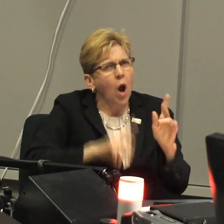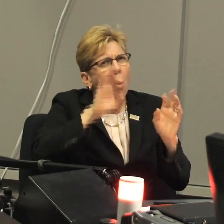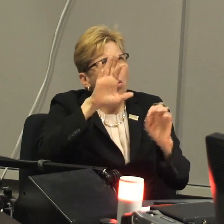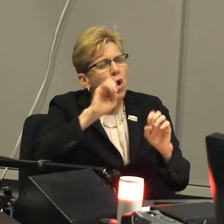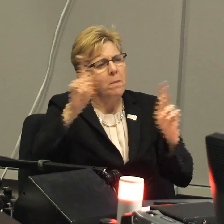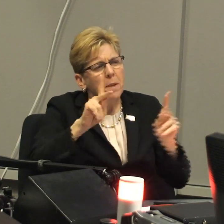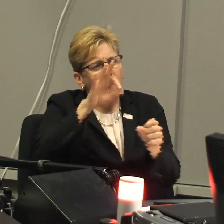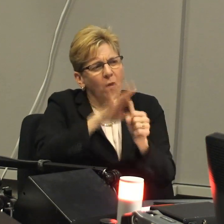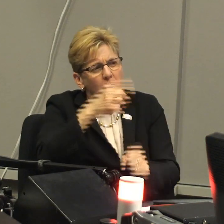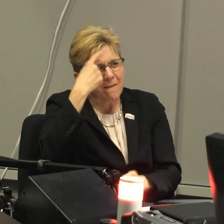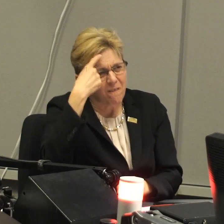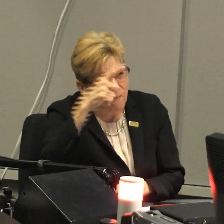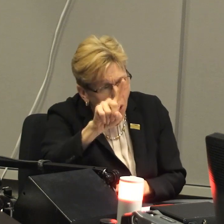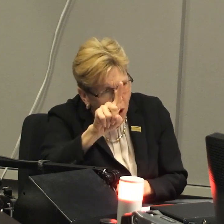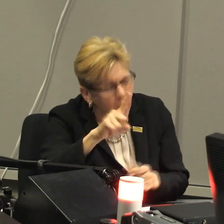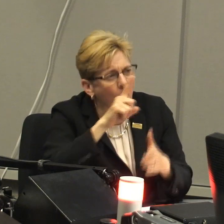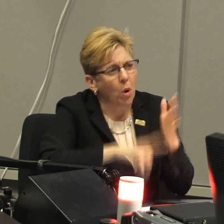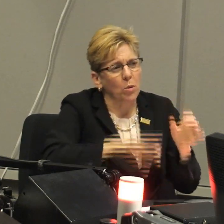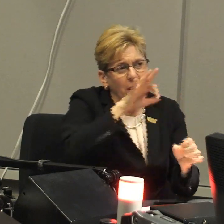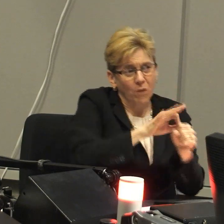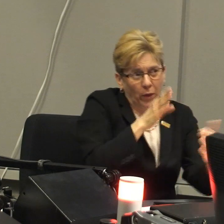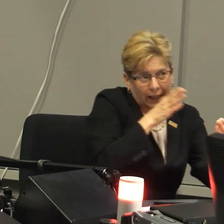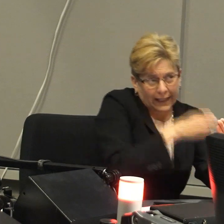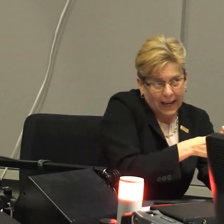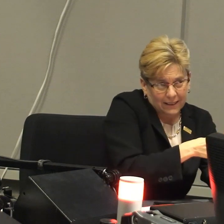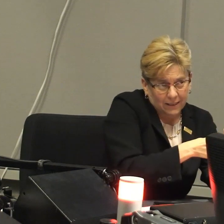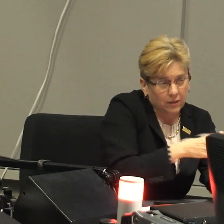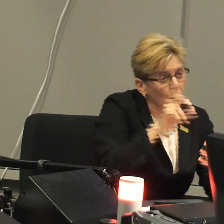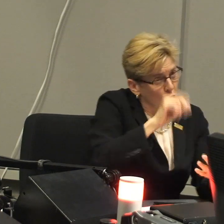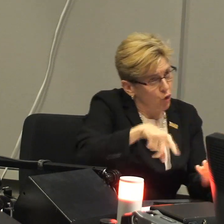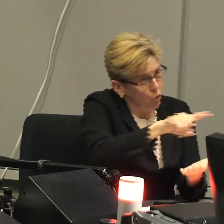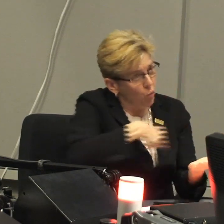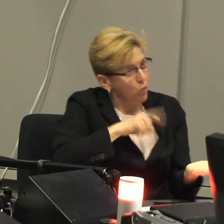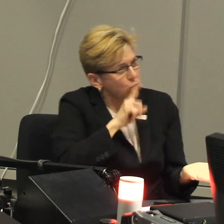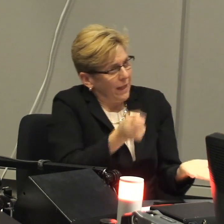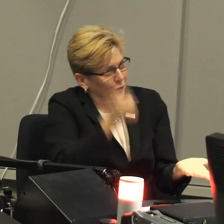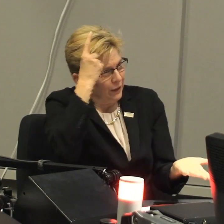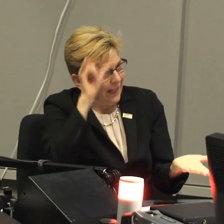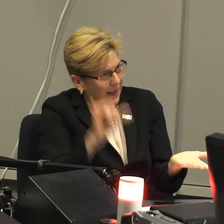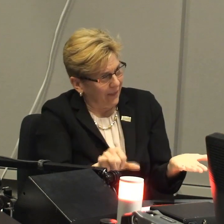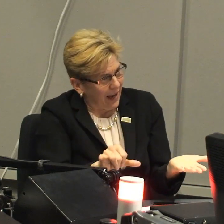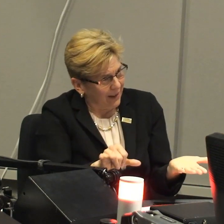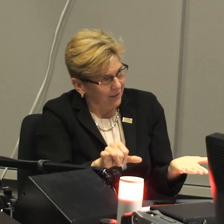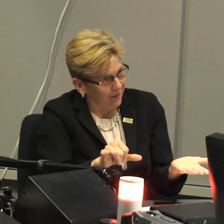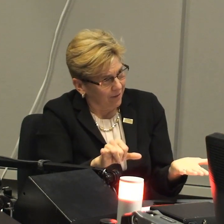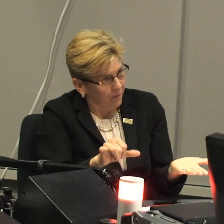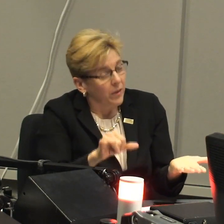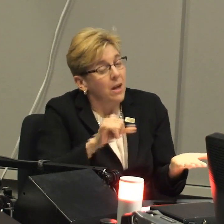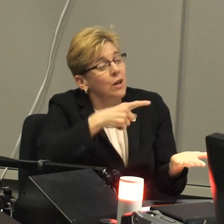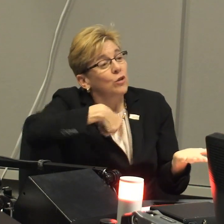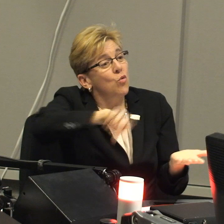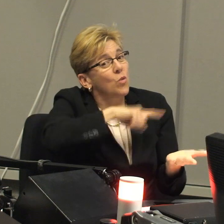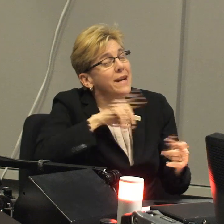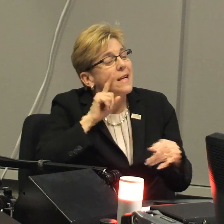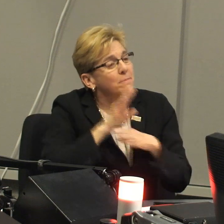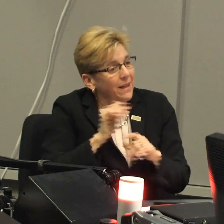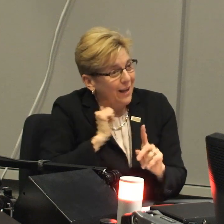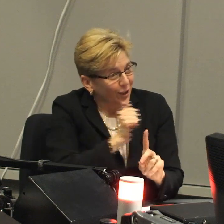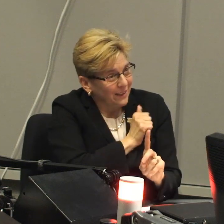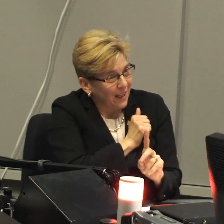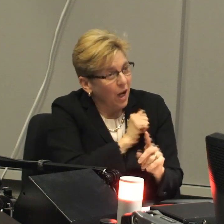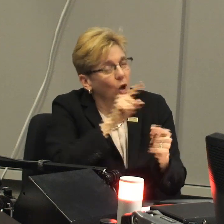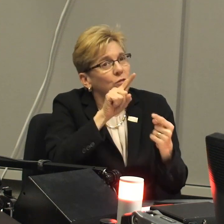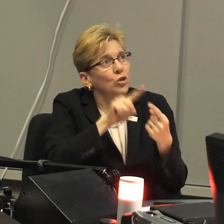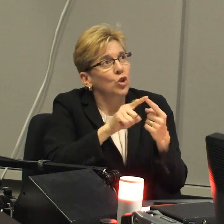happened in this election? What were people actually voting for and what were they voting against? Do we really understand that?